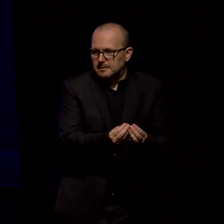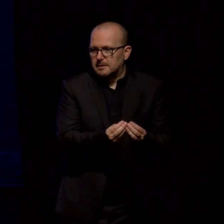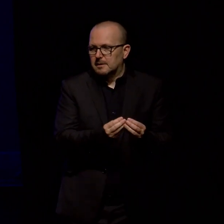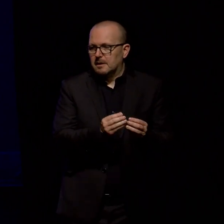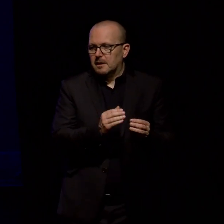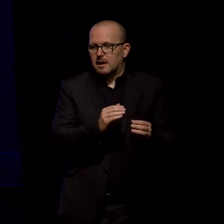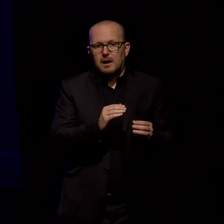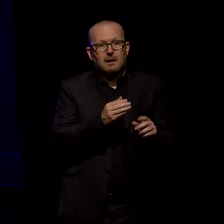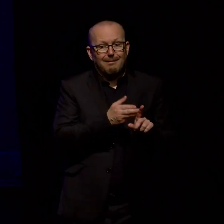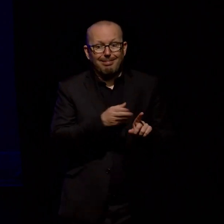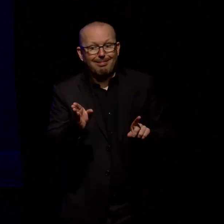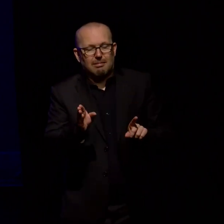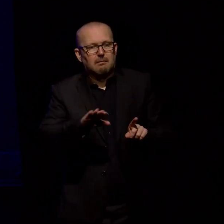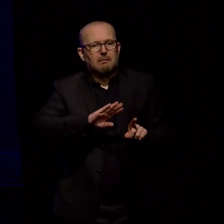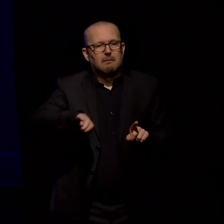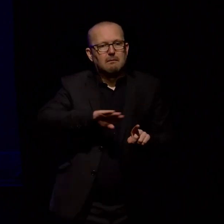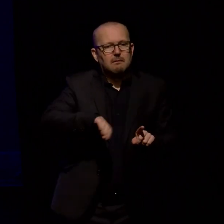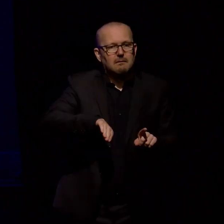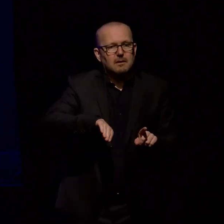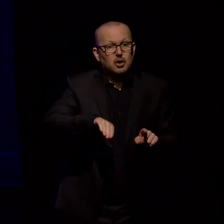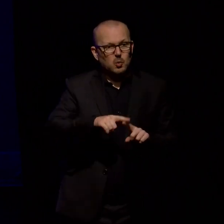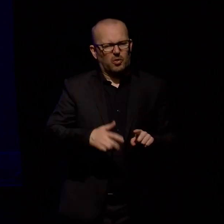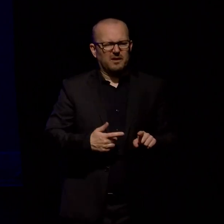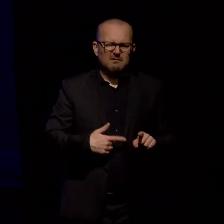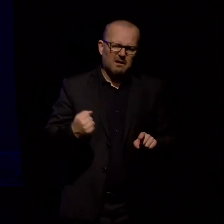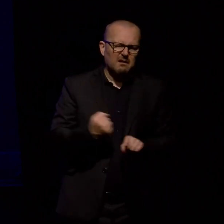feel like you're losing valuable stuff but it sets you free